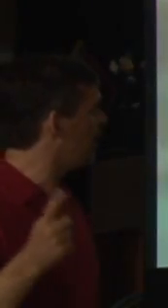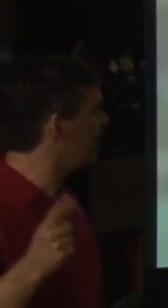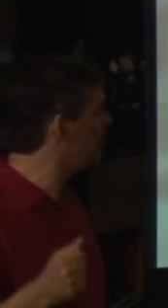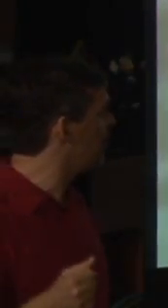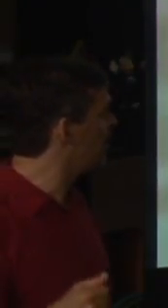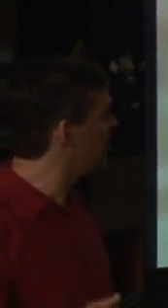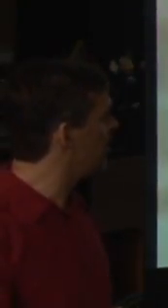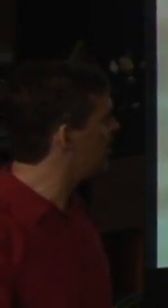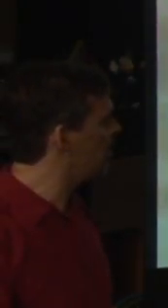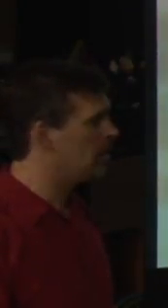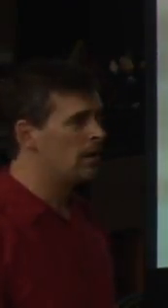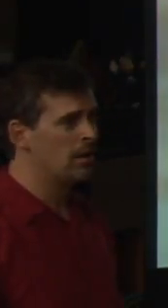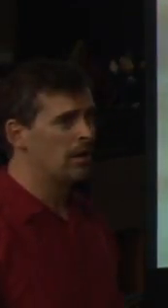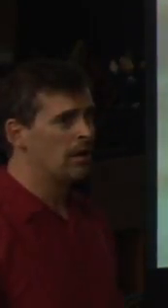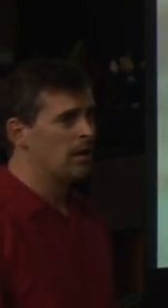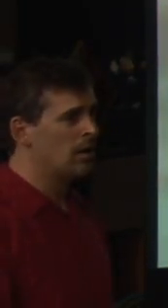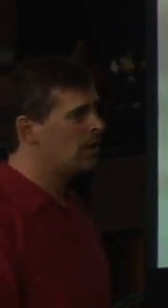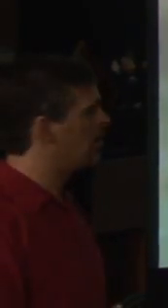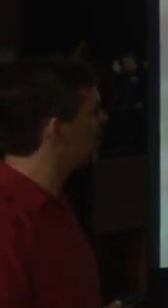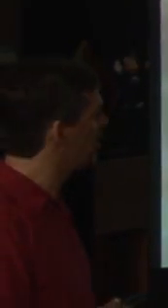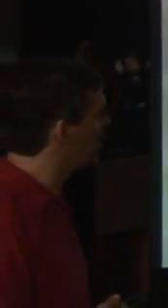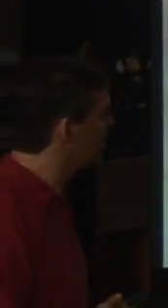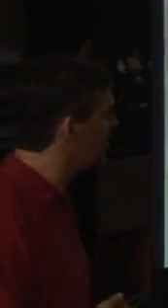The devil goes after the young.